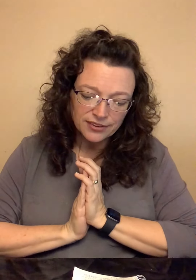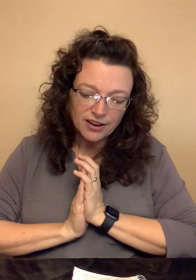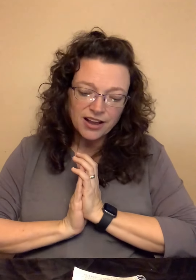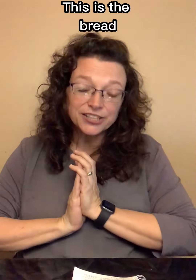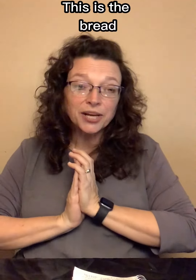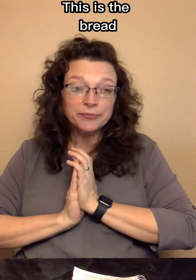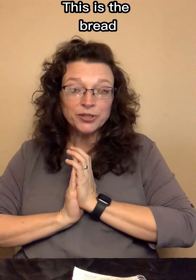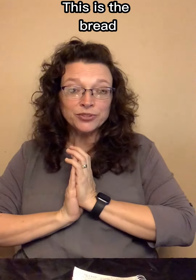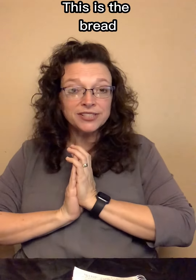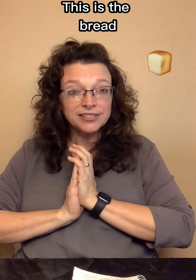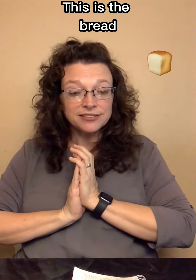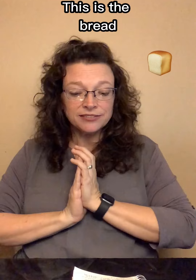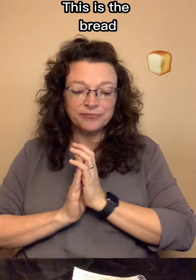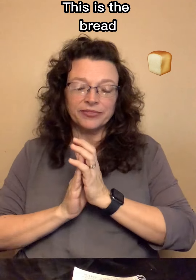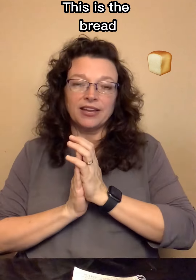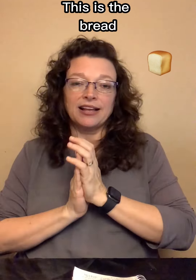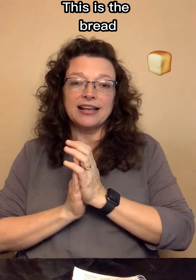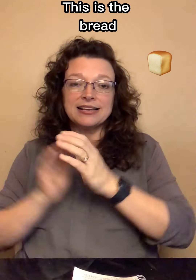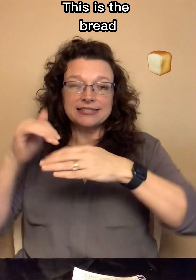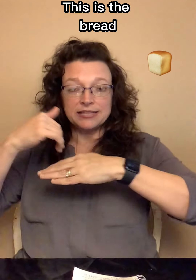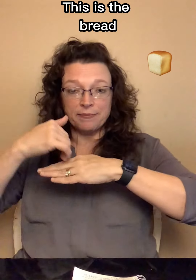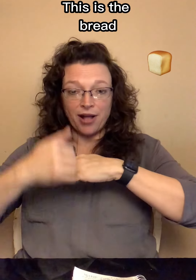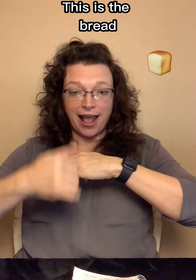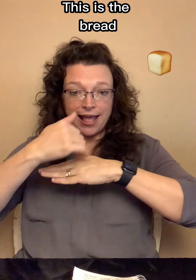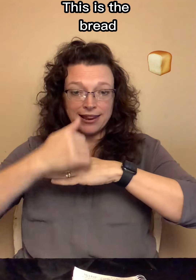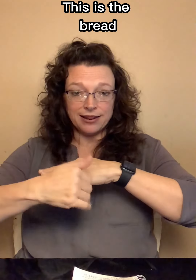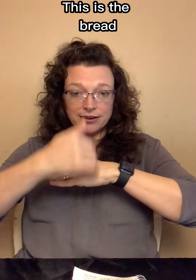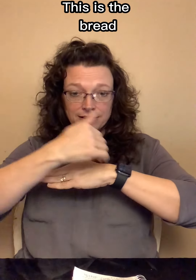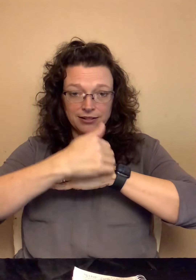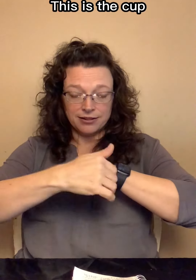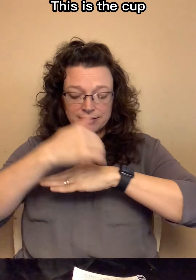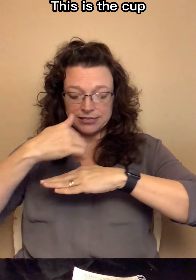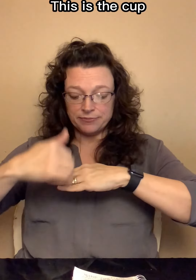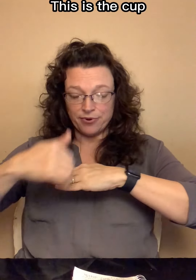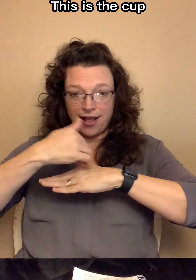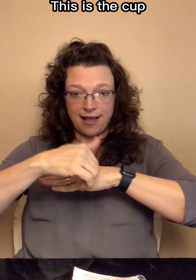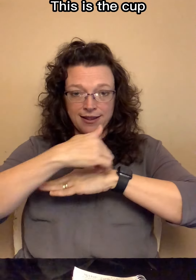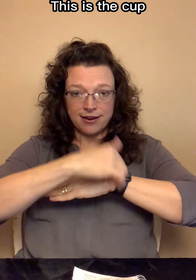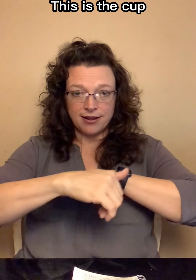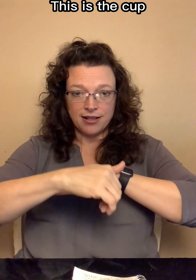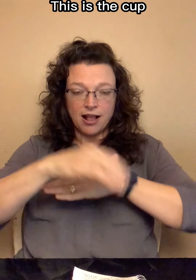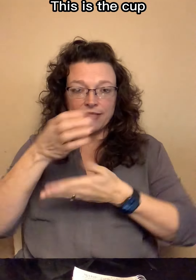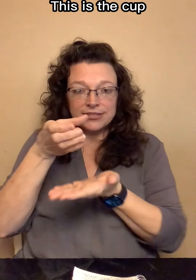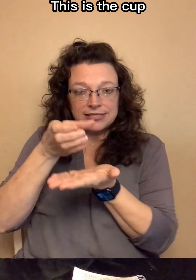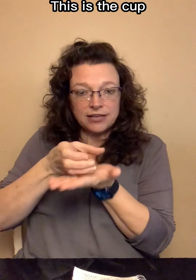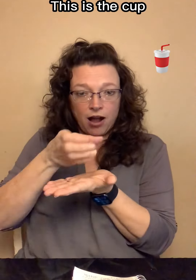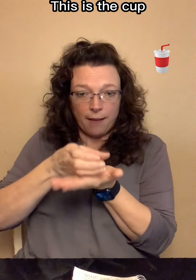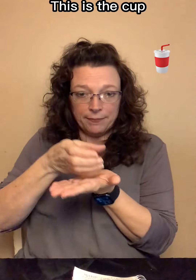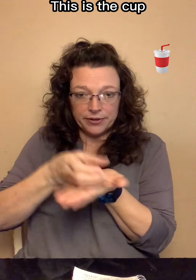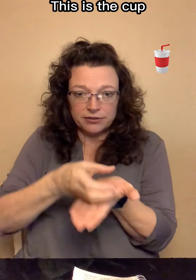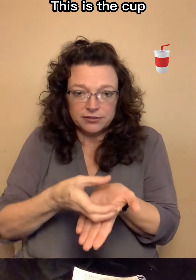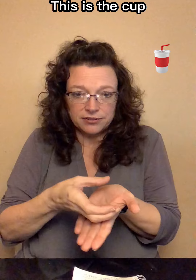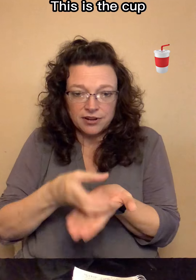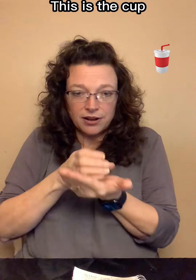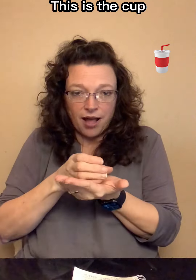Communion is the bread. This is bread. And this is the cup. Cup.